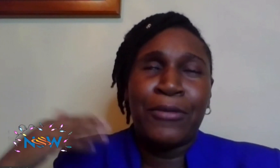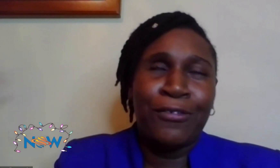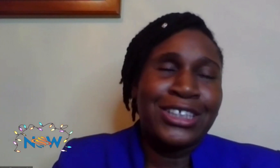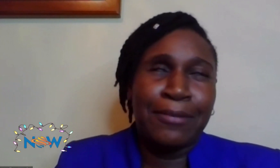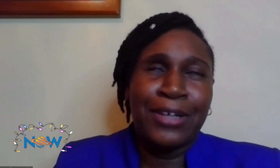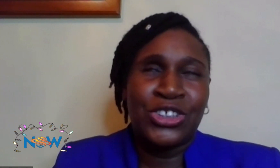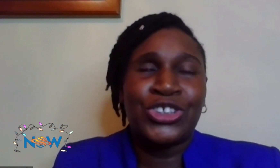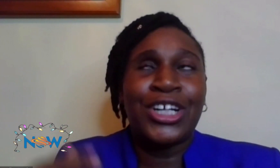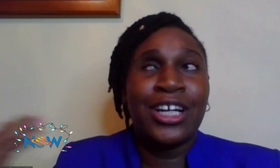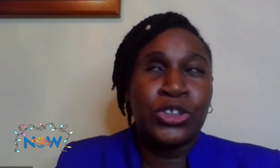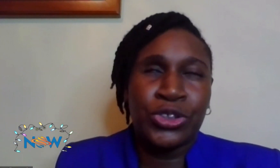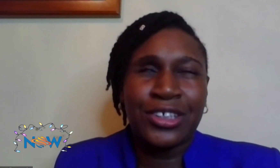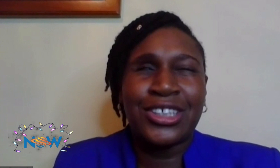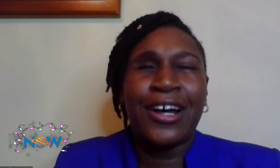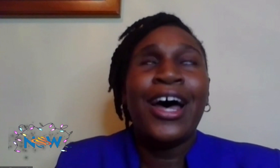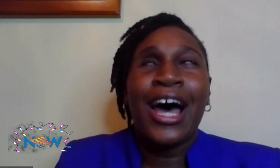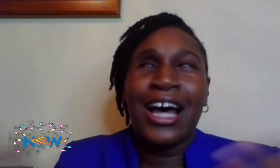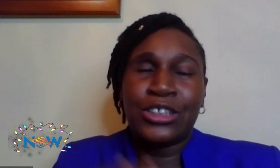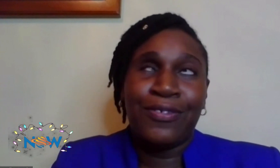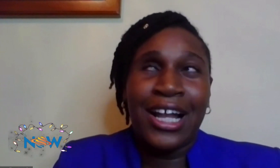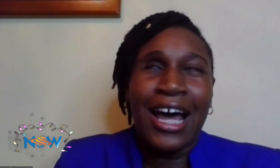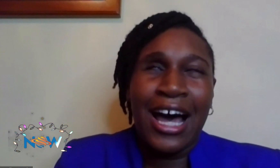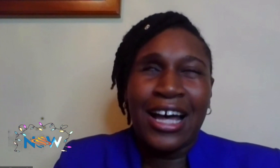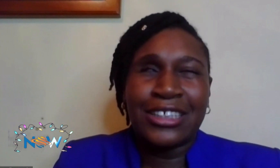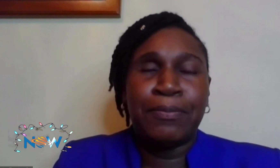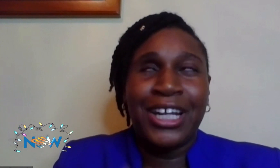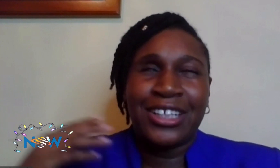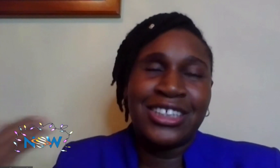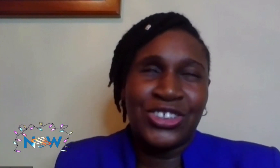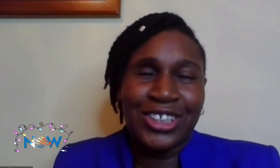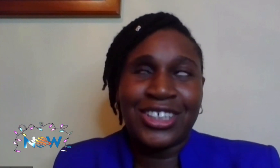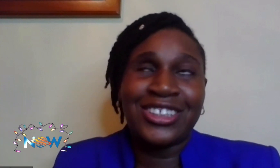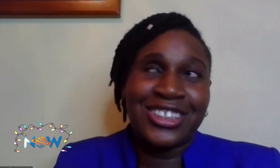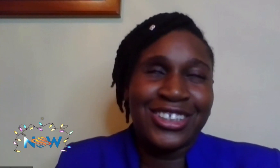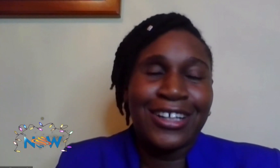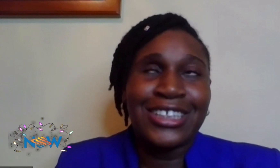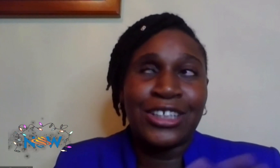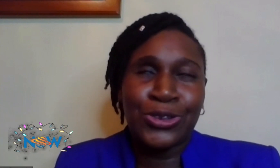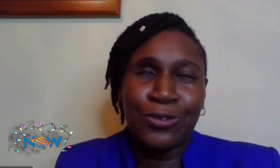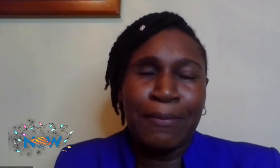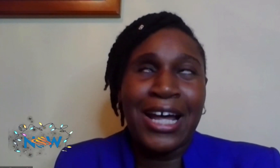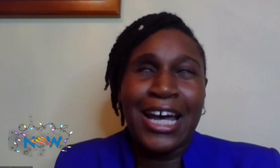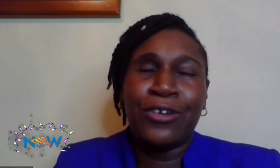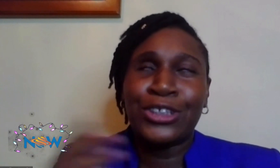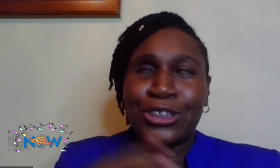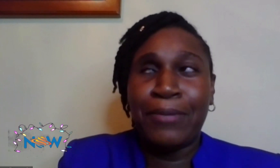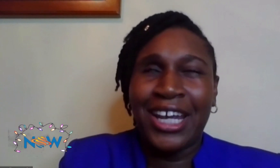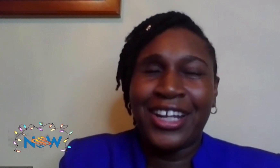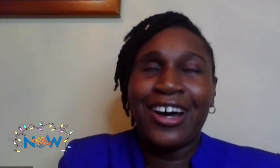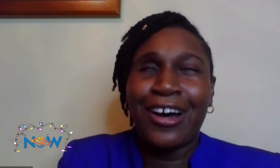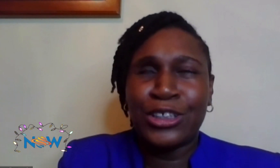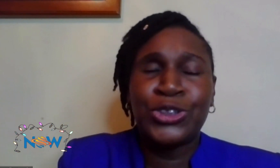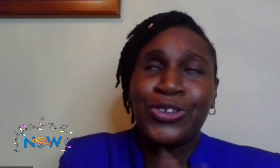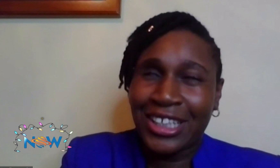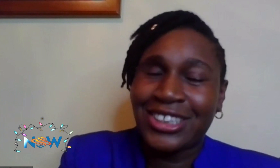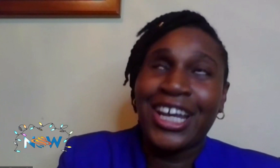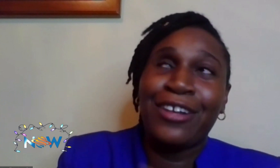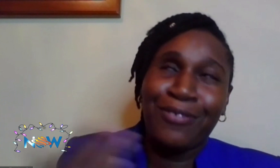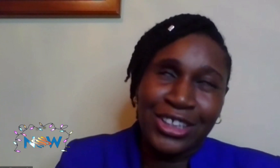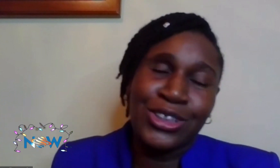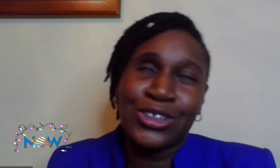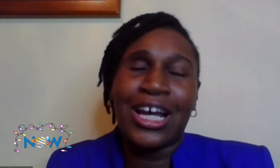office administration instructor, as well as being a teacher's assistant at School for Blind, also being a